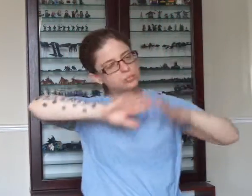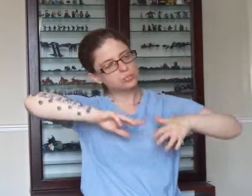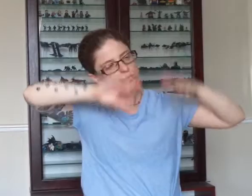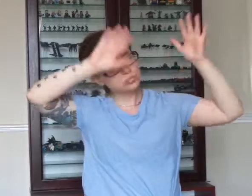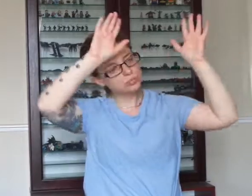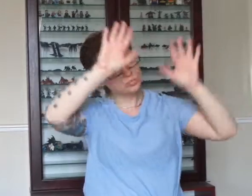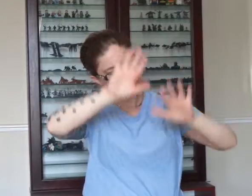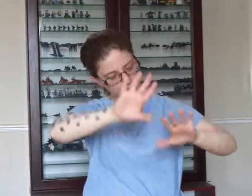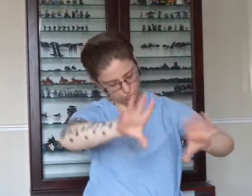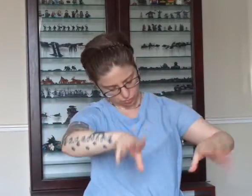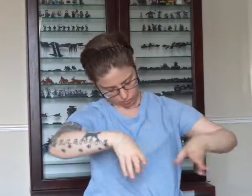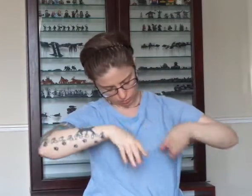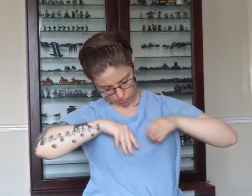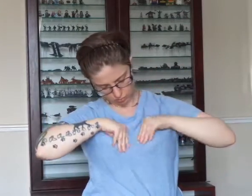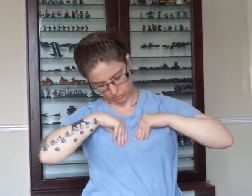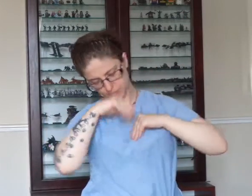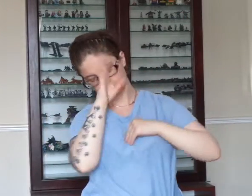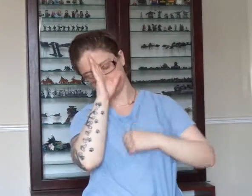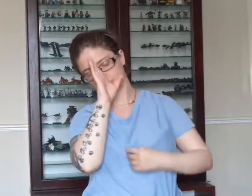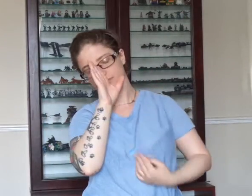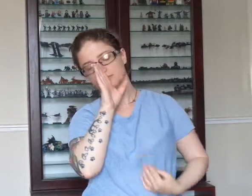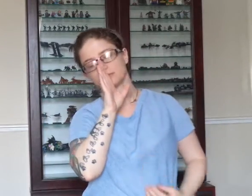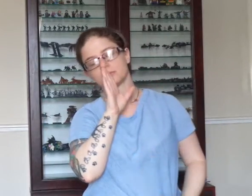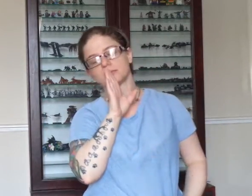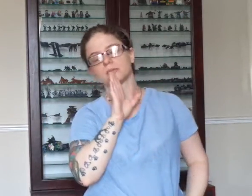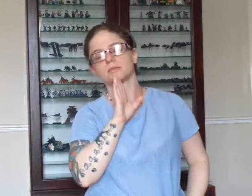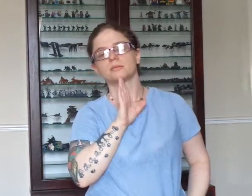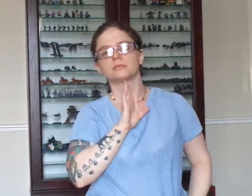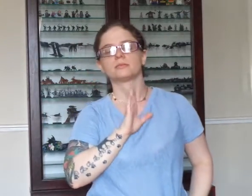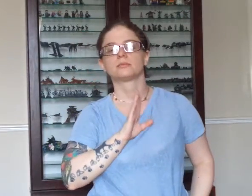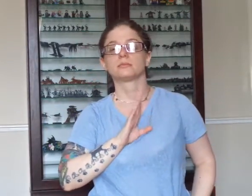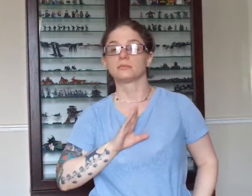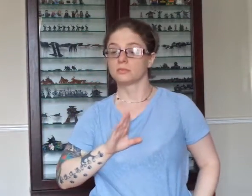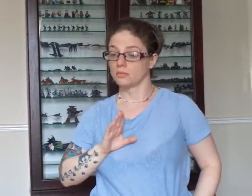So many things I would have done,